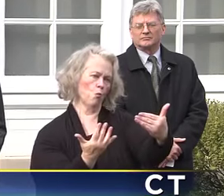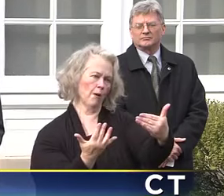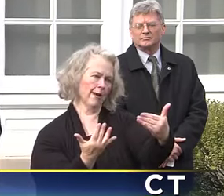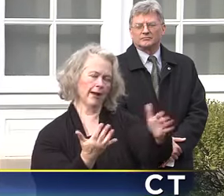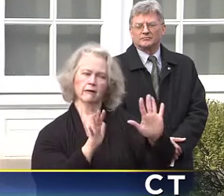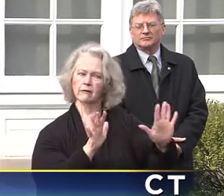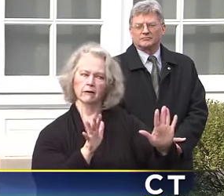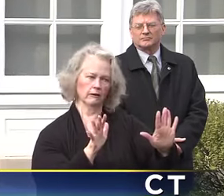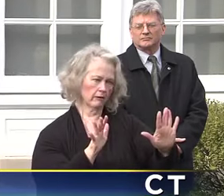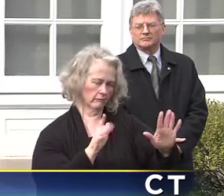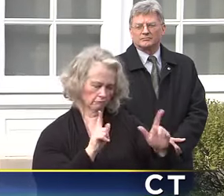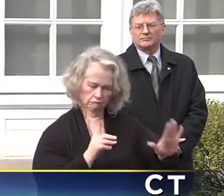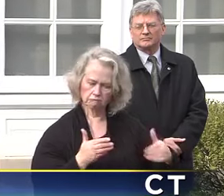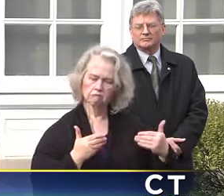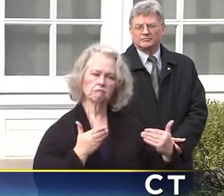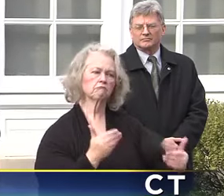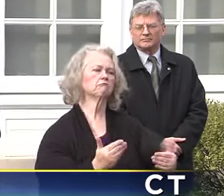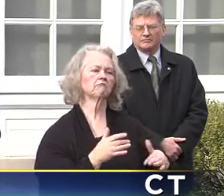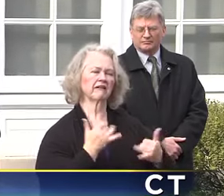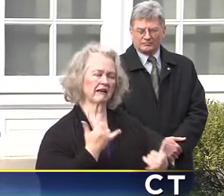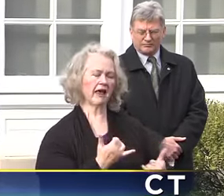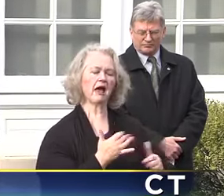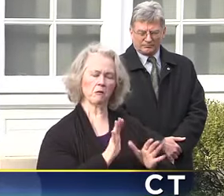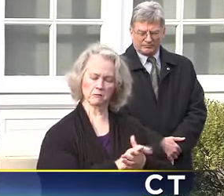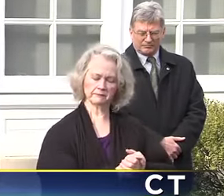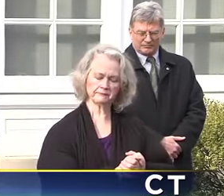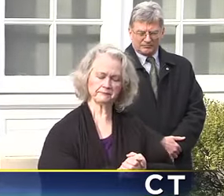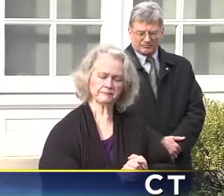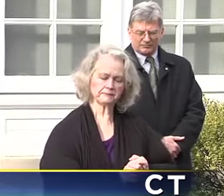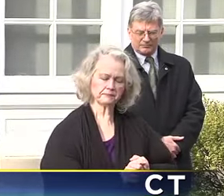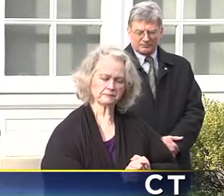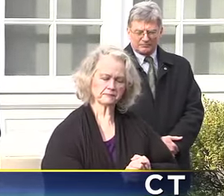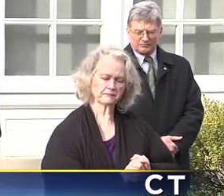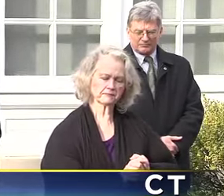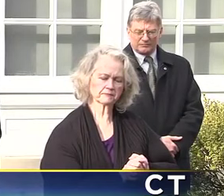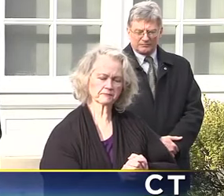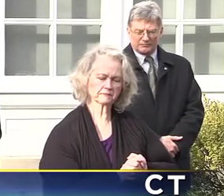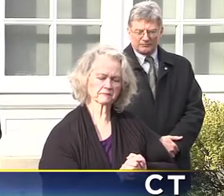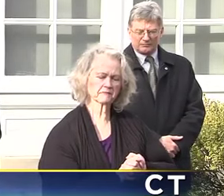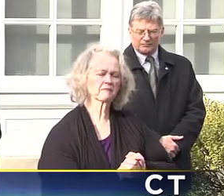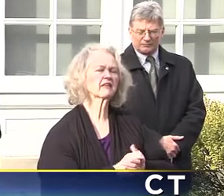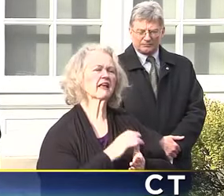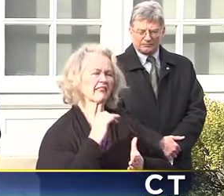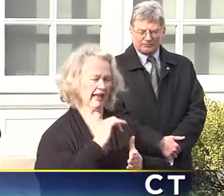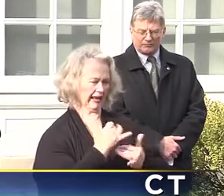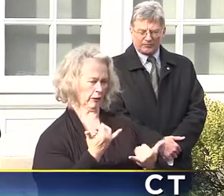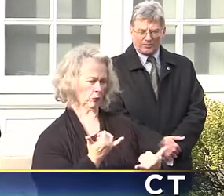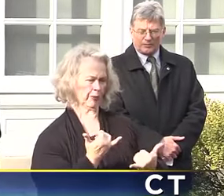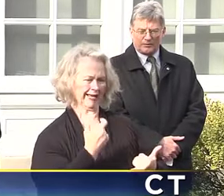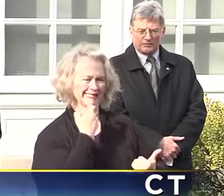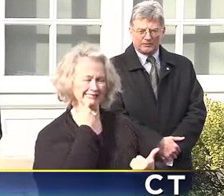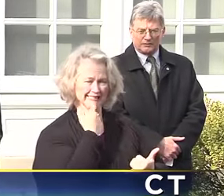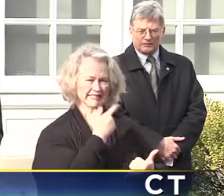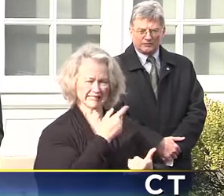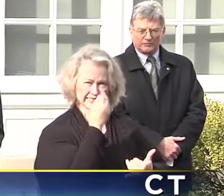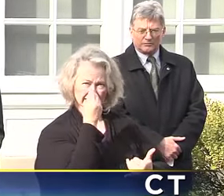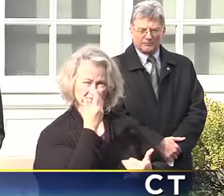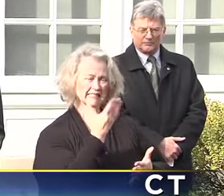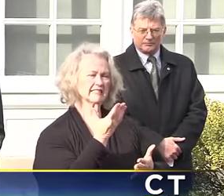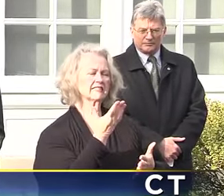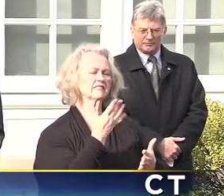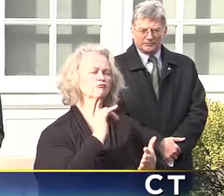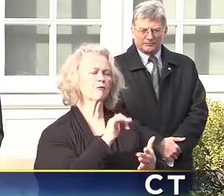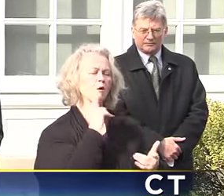utilities being shut off in a time like this. There was also a petition put forth today to further reduce